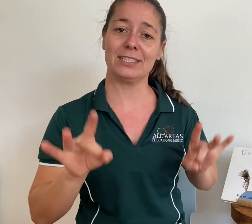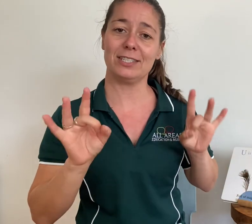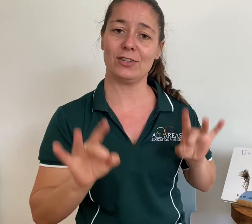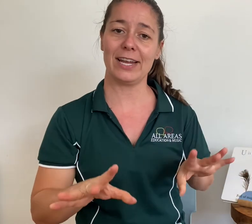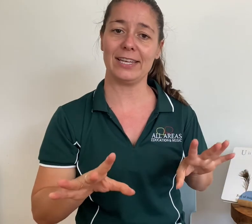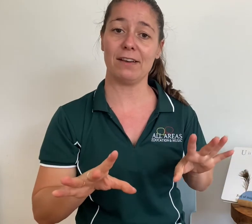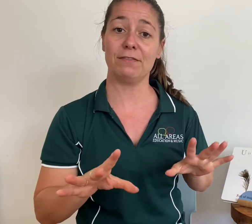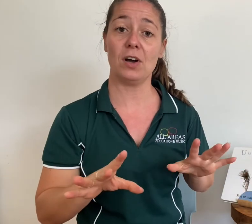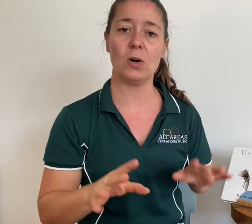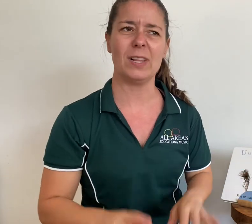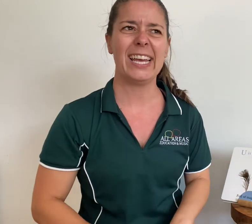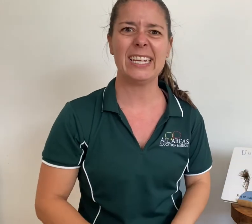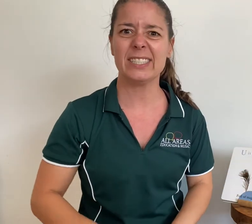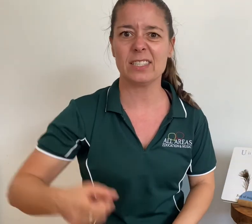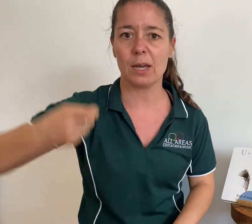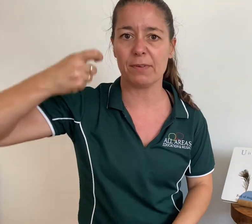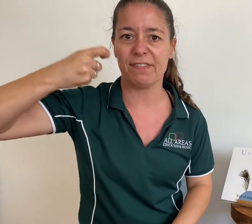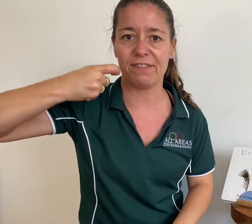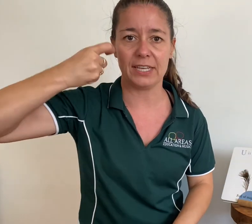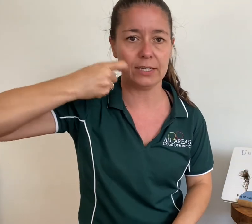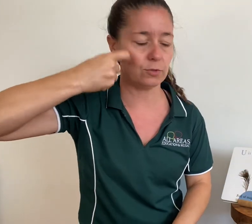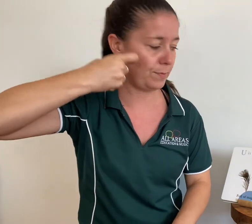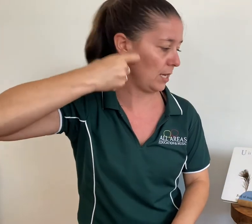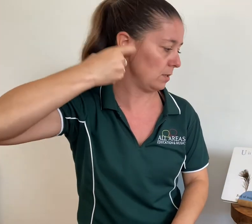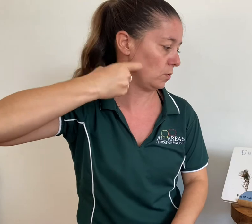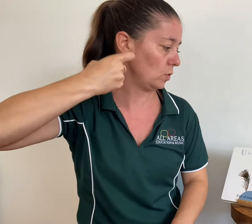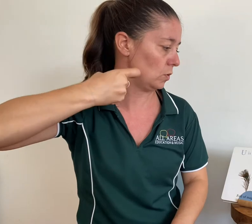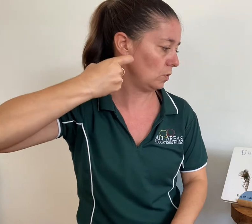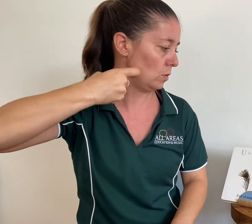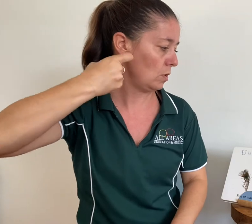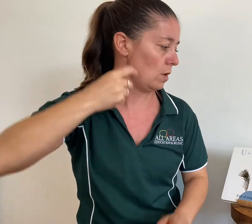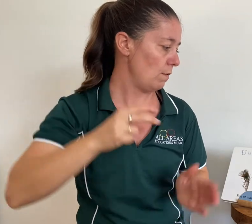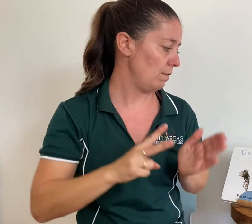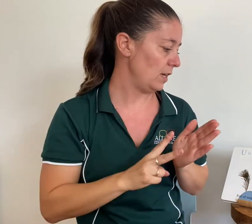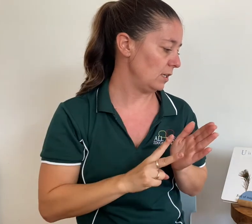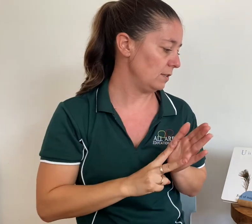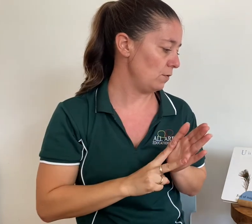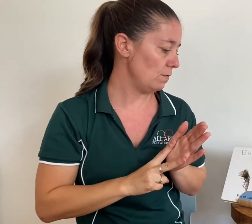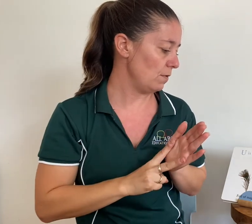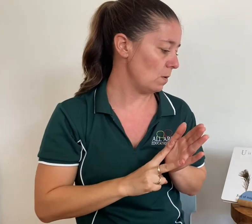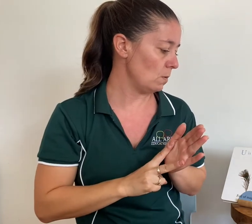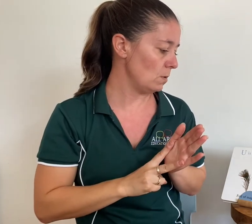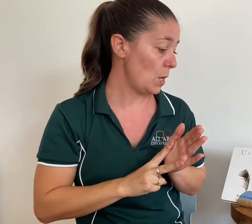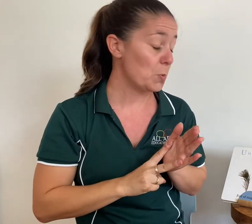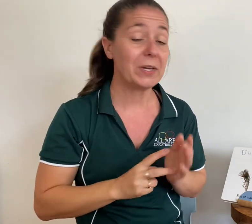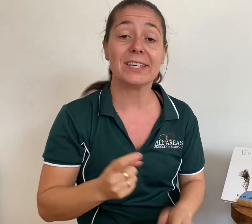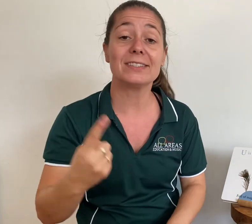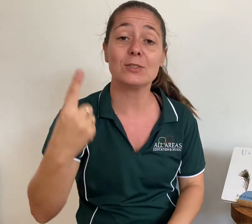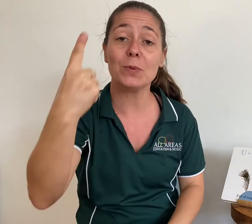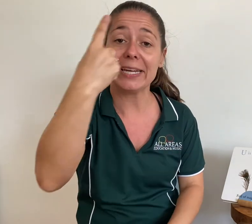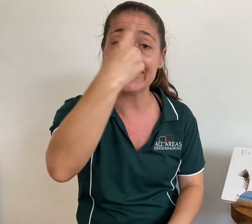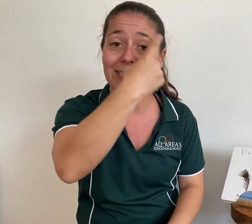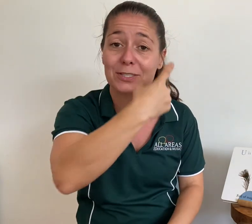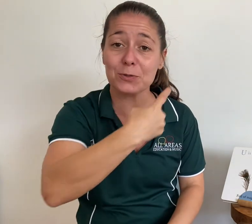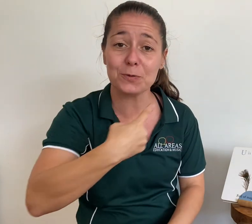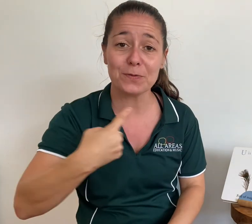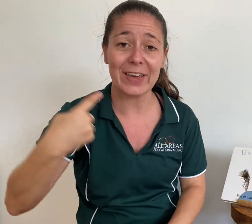Australia. A vole. It's a type of field mouse. V is for vole. is a sweet little face.